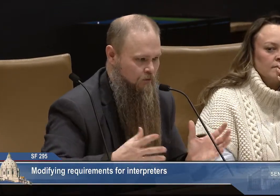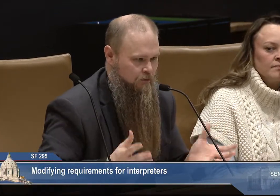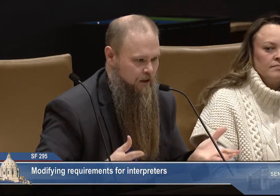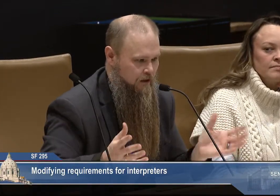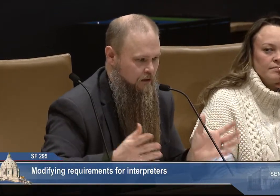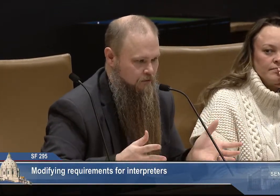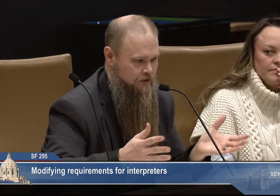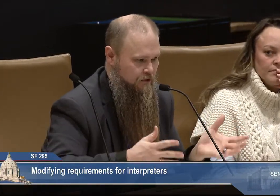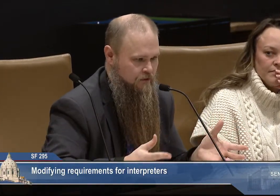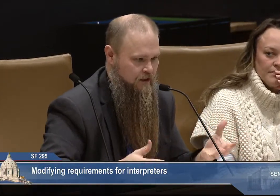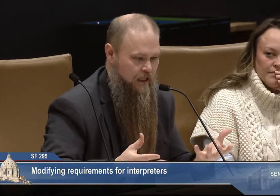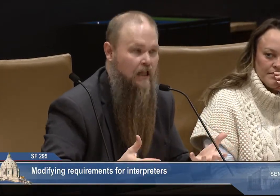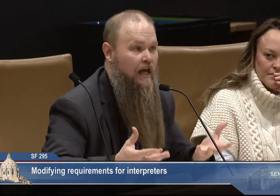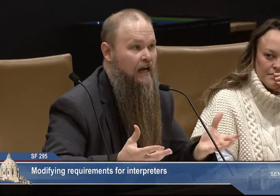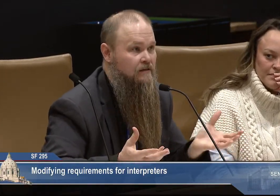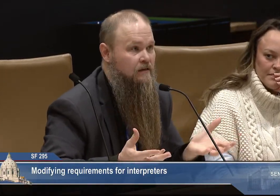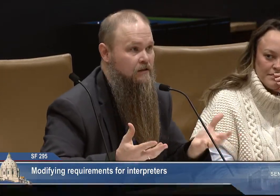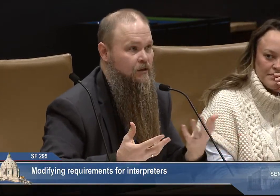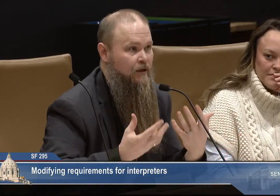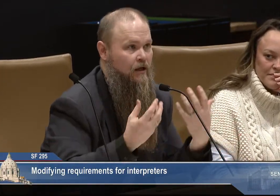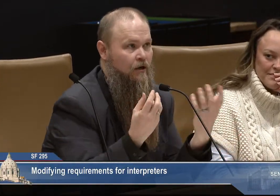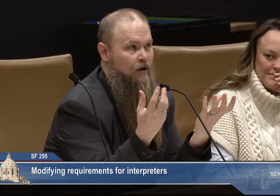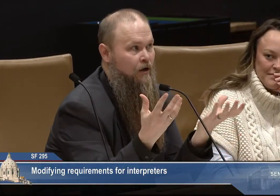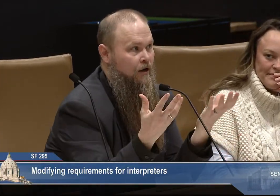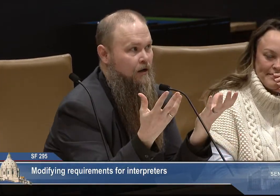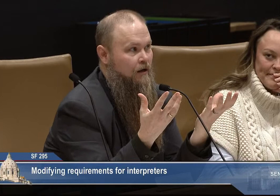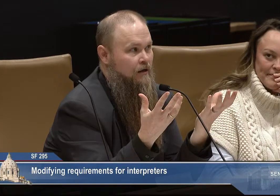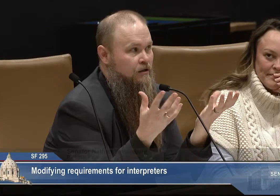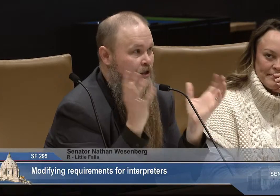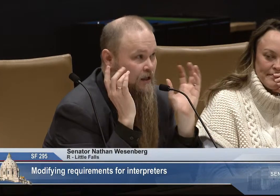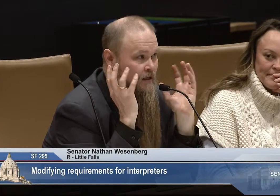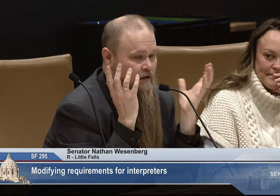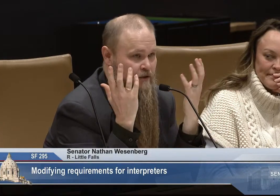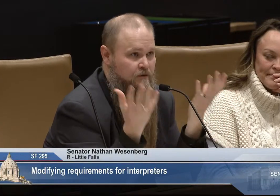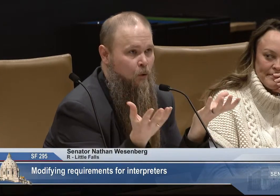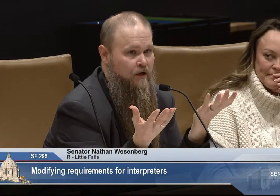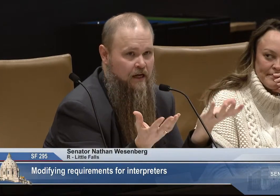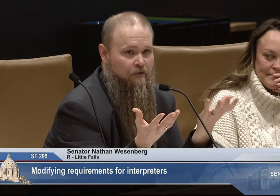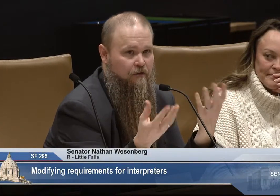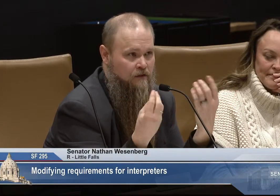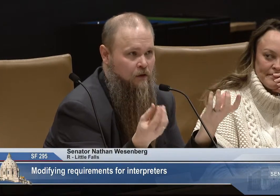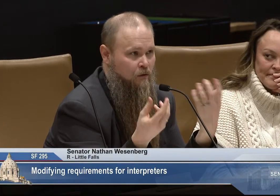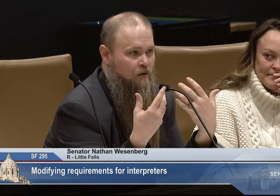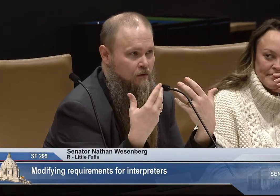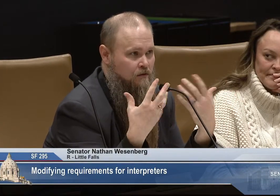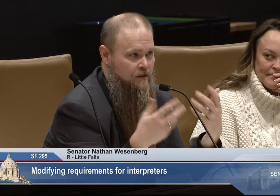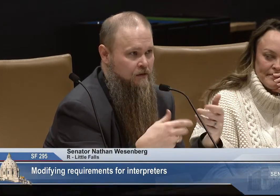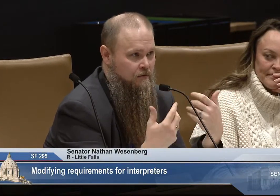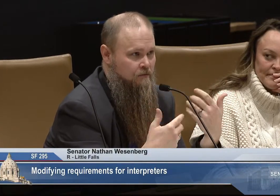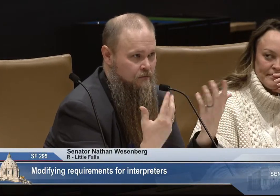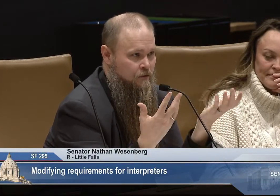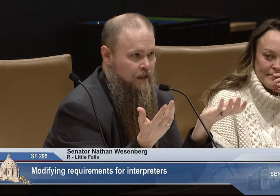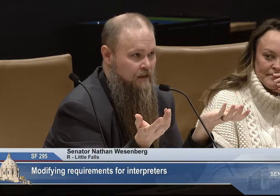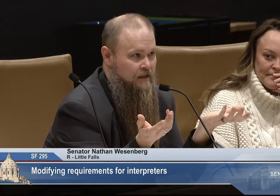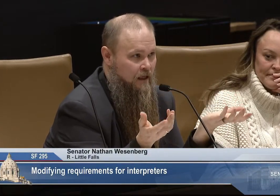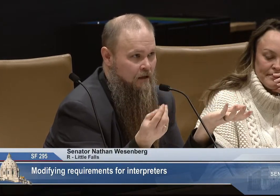when my, when she was like in class, she would hear, she could hear, she was born deaf, so she used ASL.